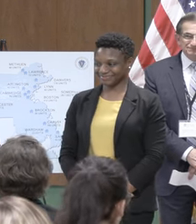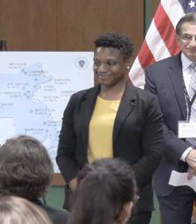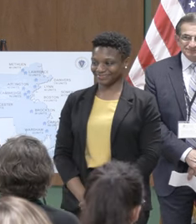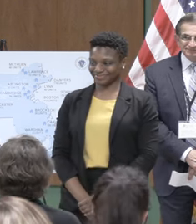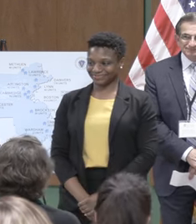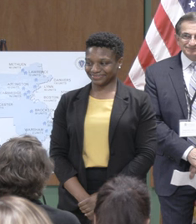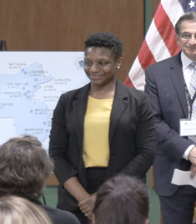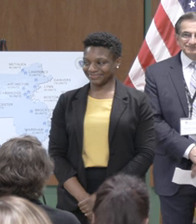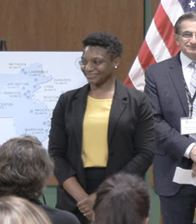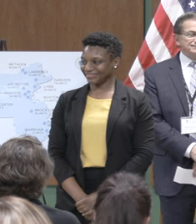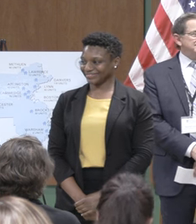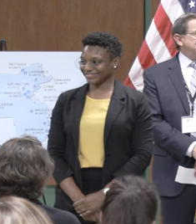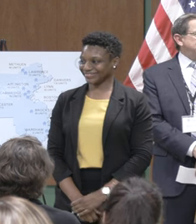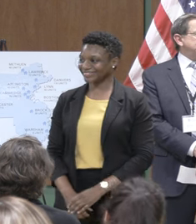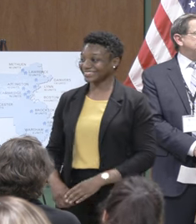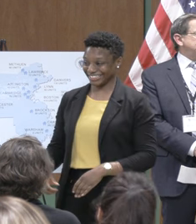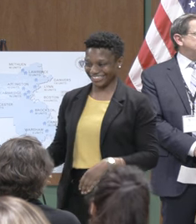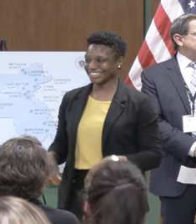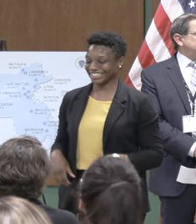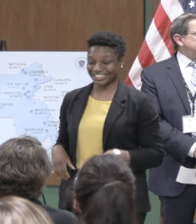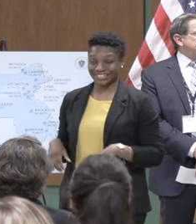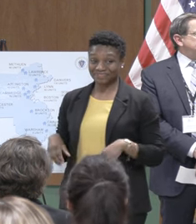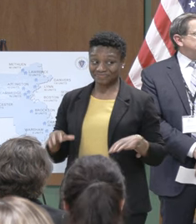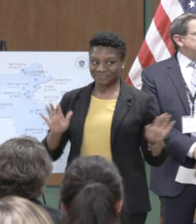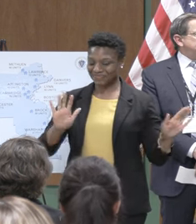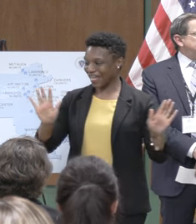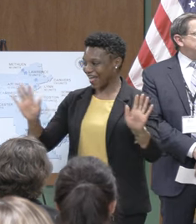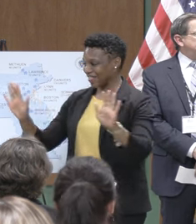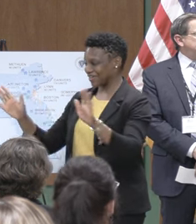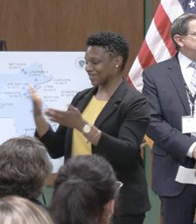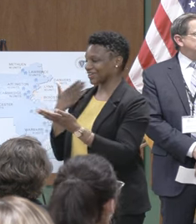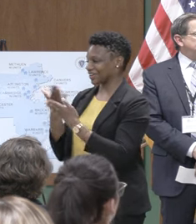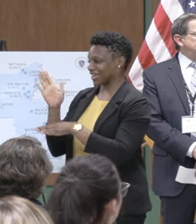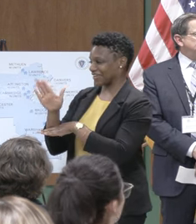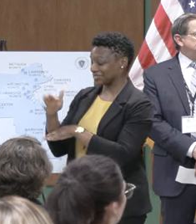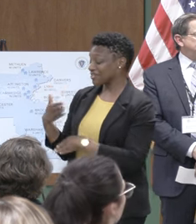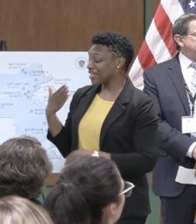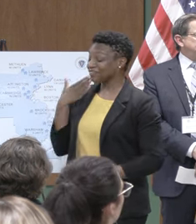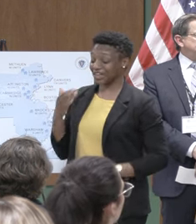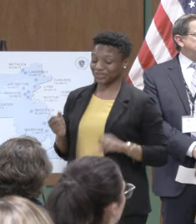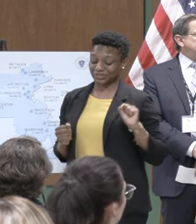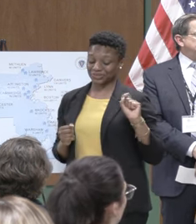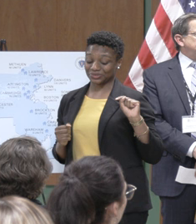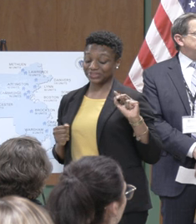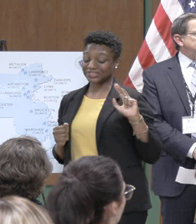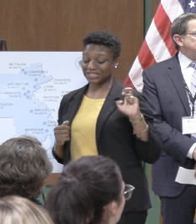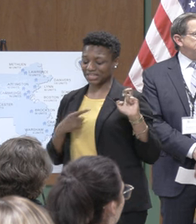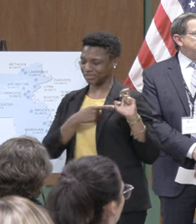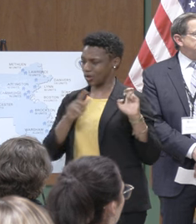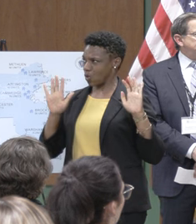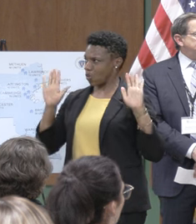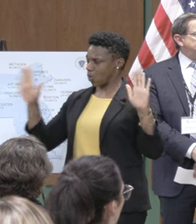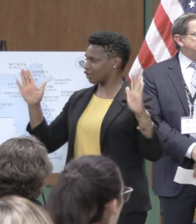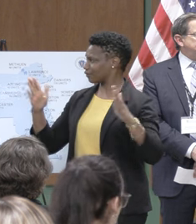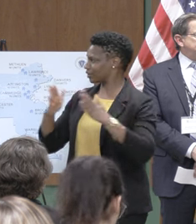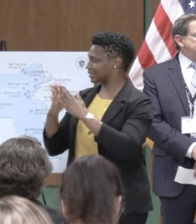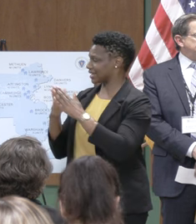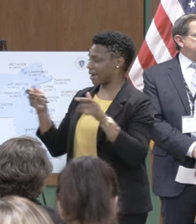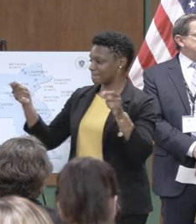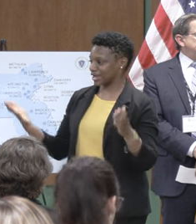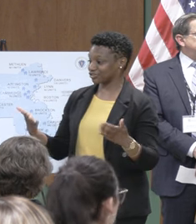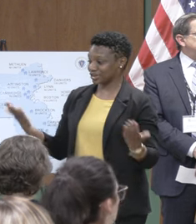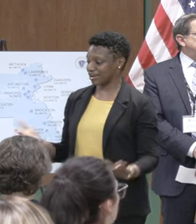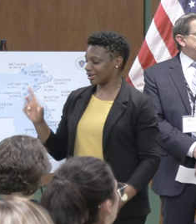good afternoon hello everyone and thank you to Steve wonderful town manager here in